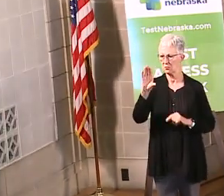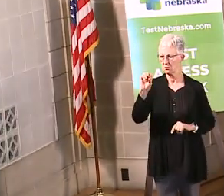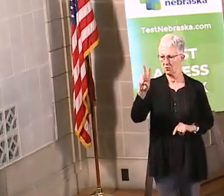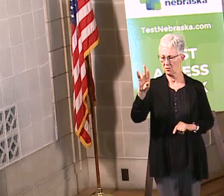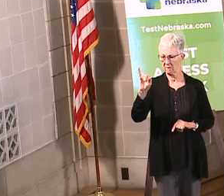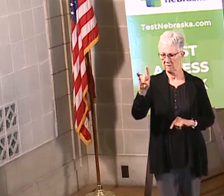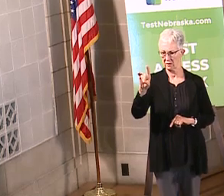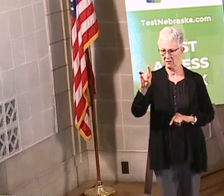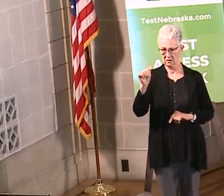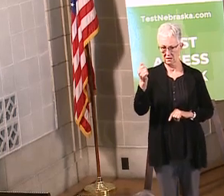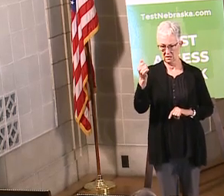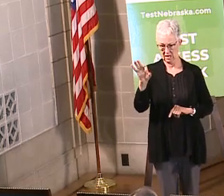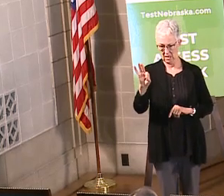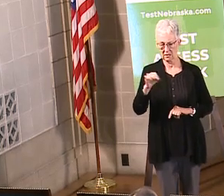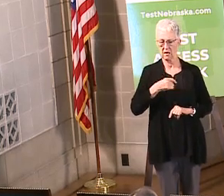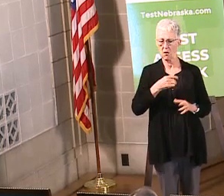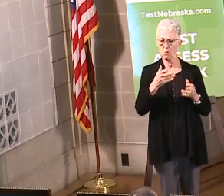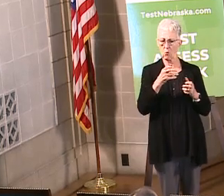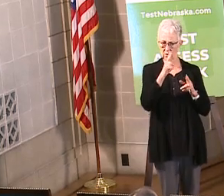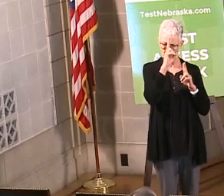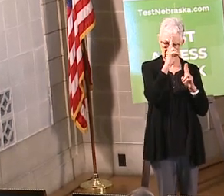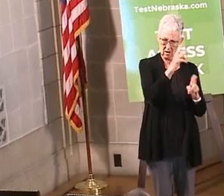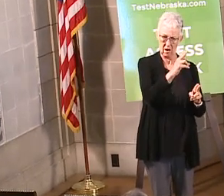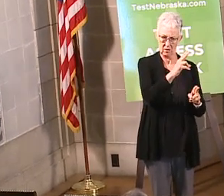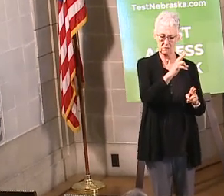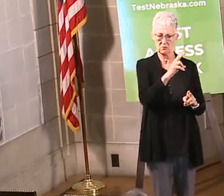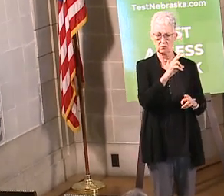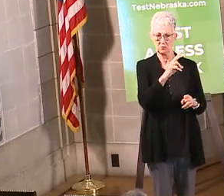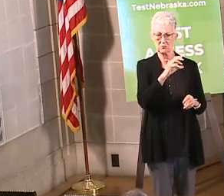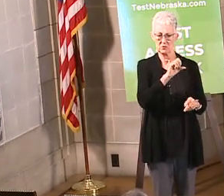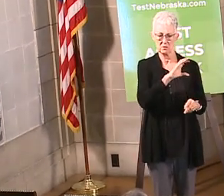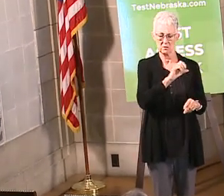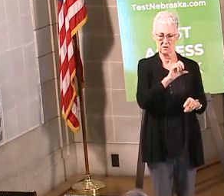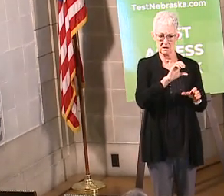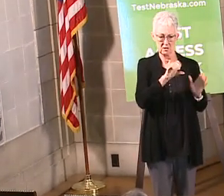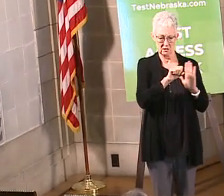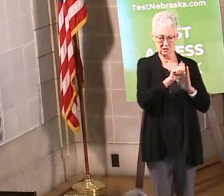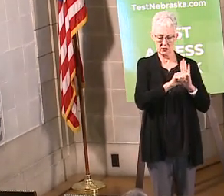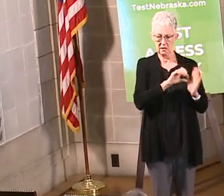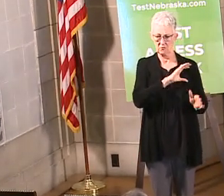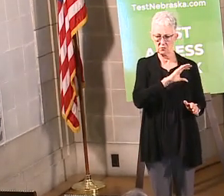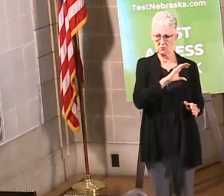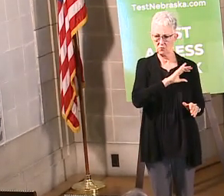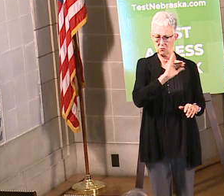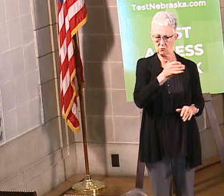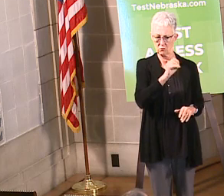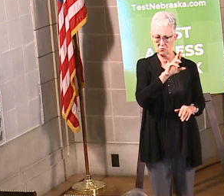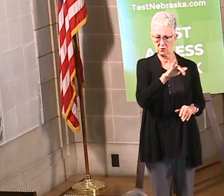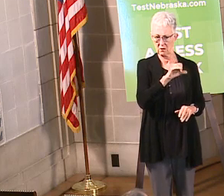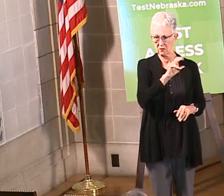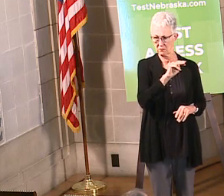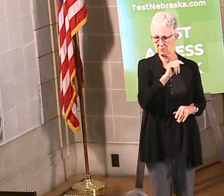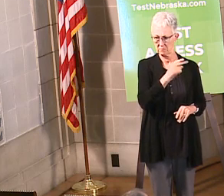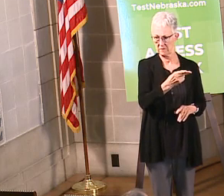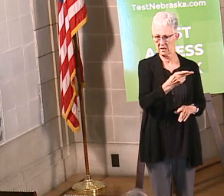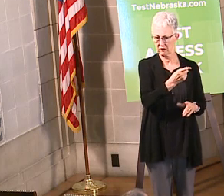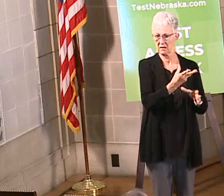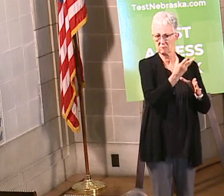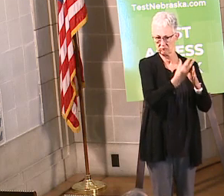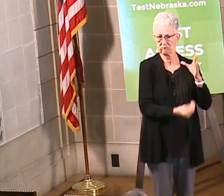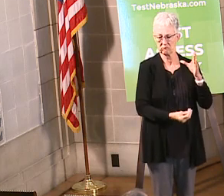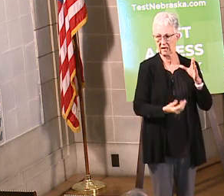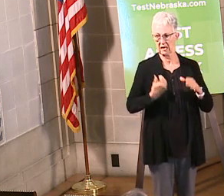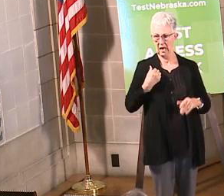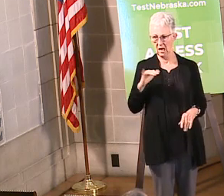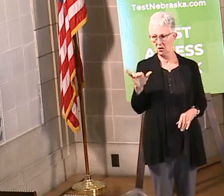Trooper Jerry Smith, who we lost in the line of duty last June. Because of the COVID-19 measures, we're unable to honor him in the